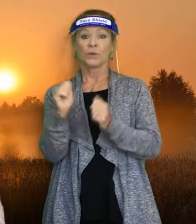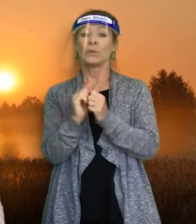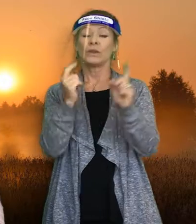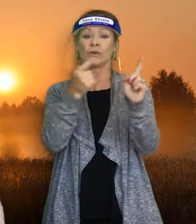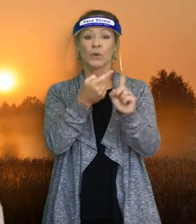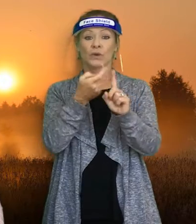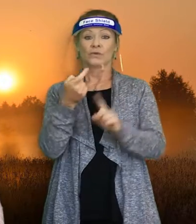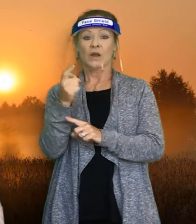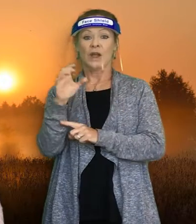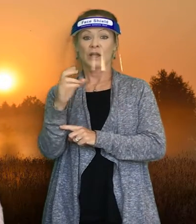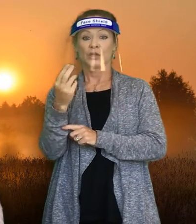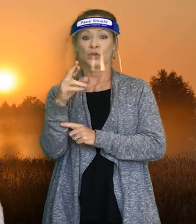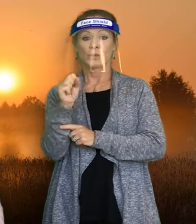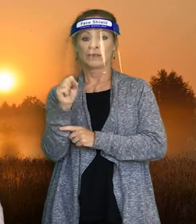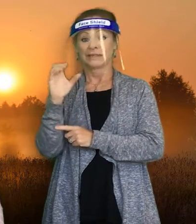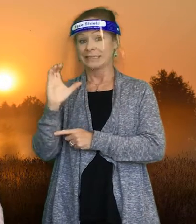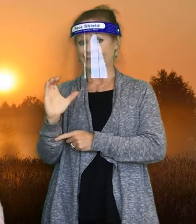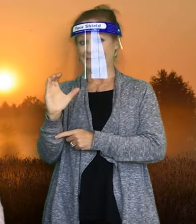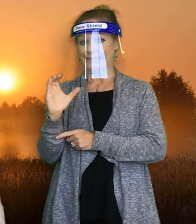goals from Chris C,